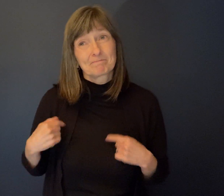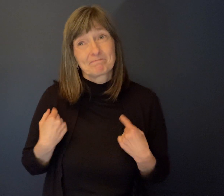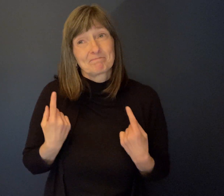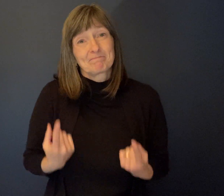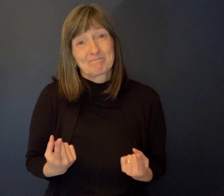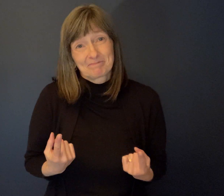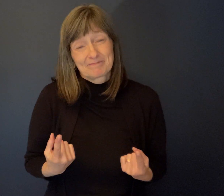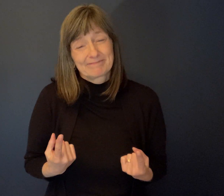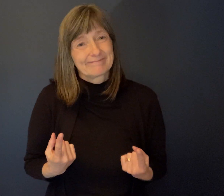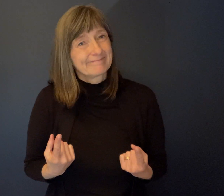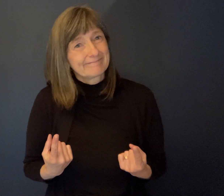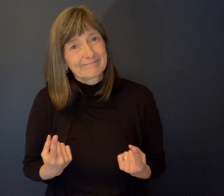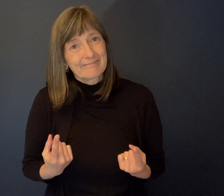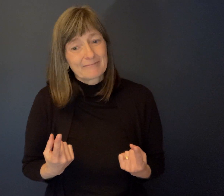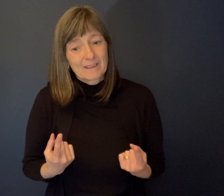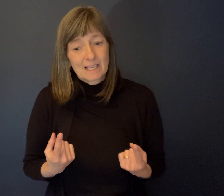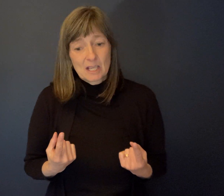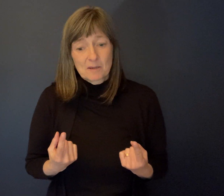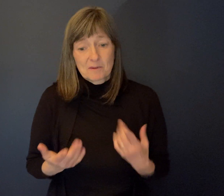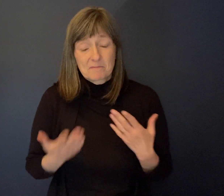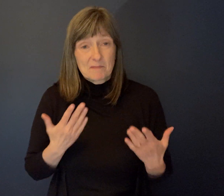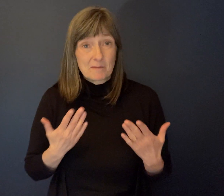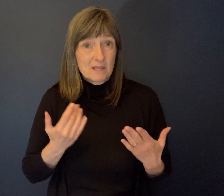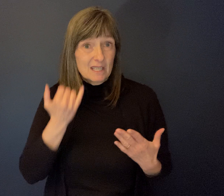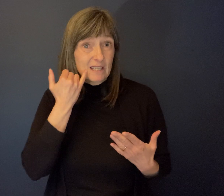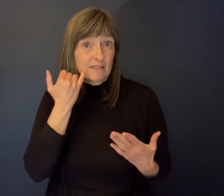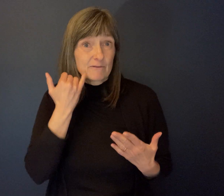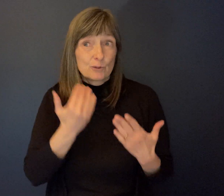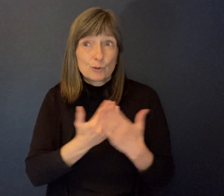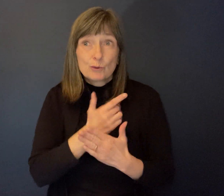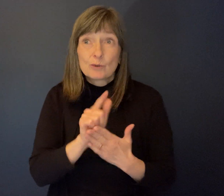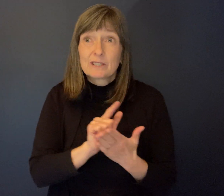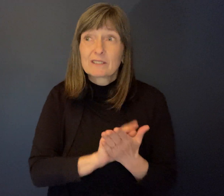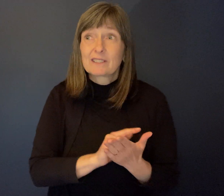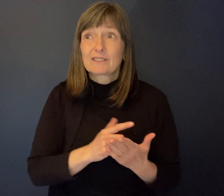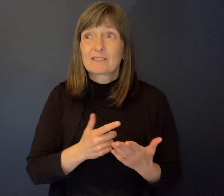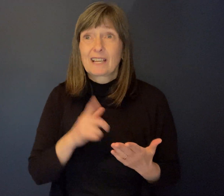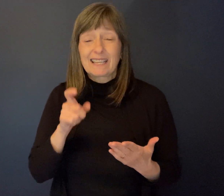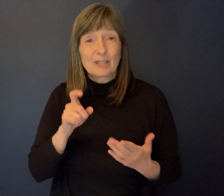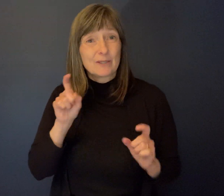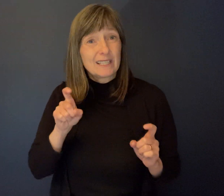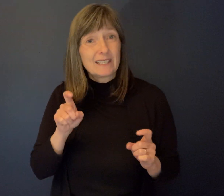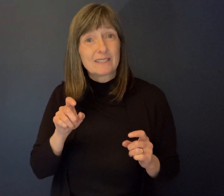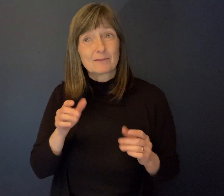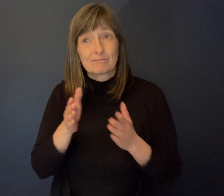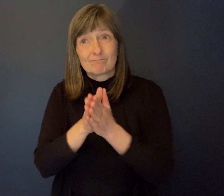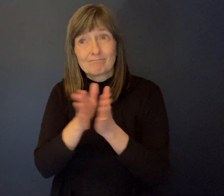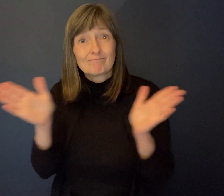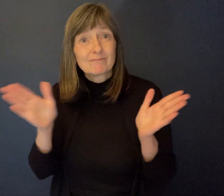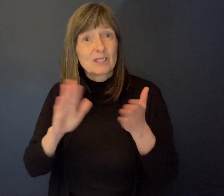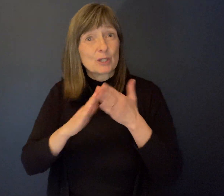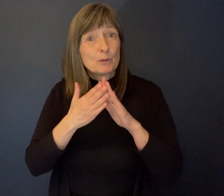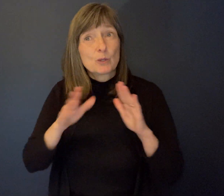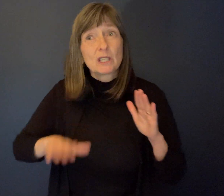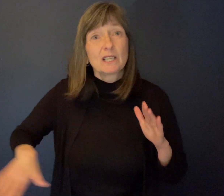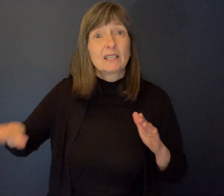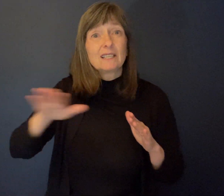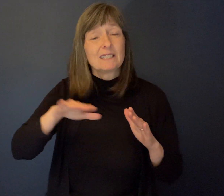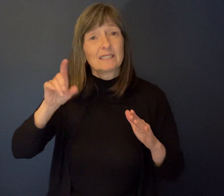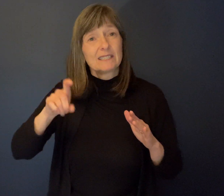getting people to understand some of the lived experiences that we had, some of the issues that we were dealing with,